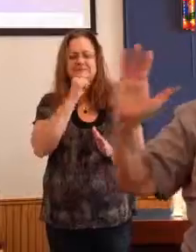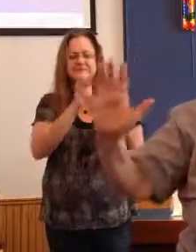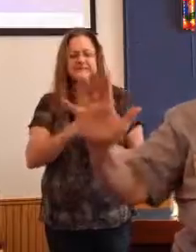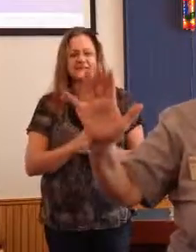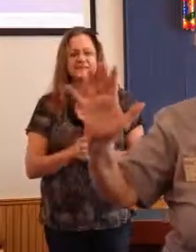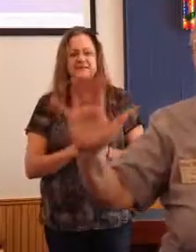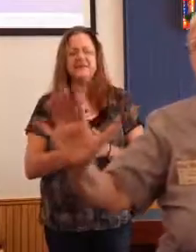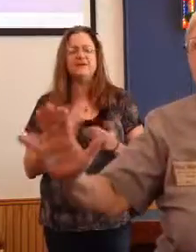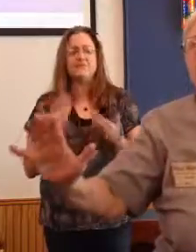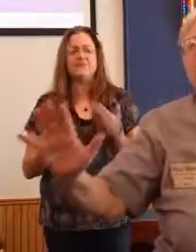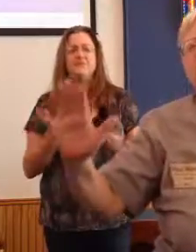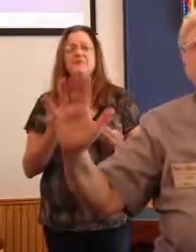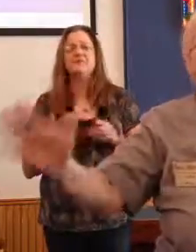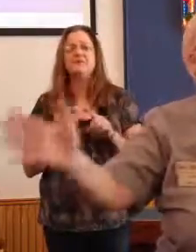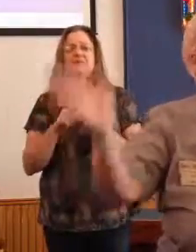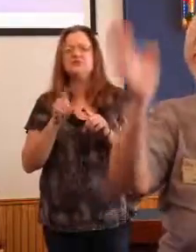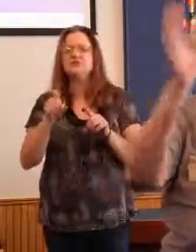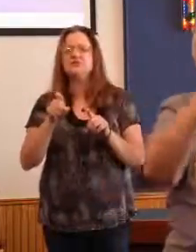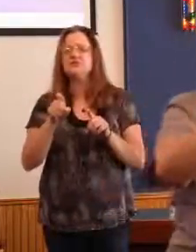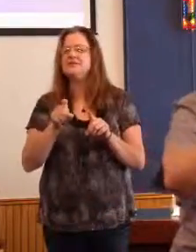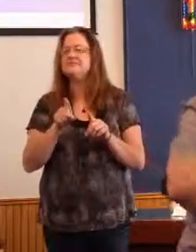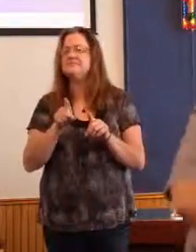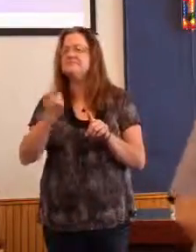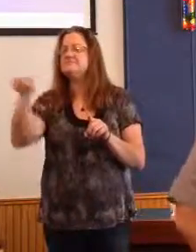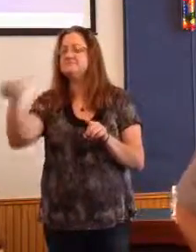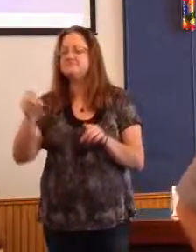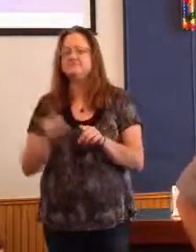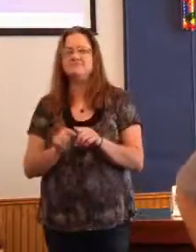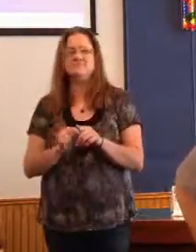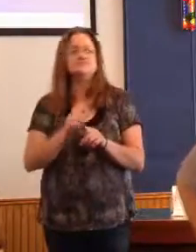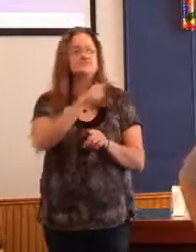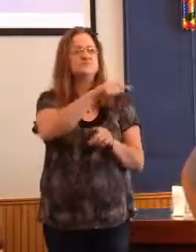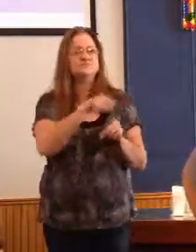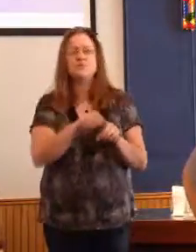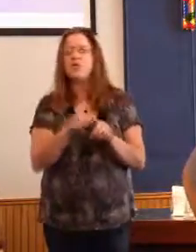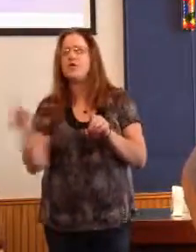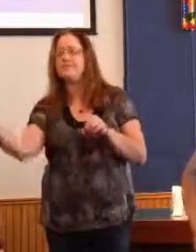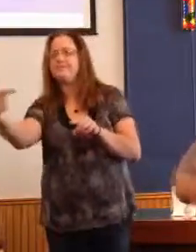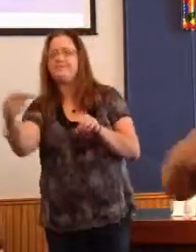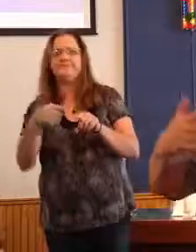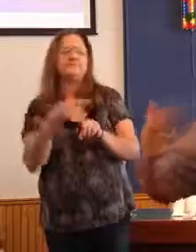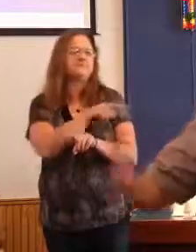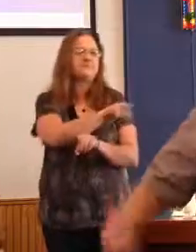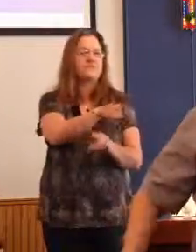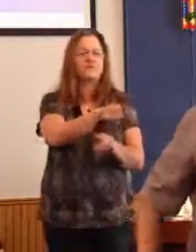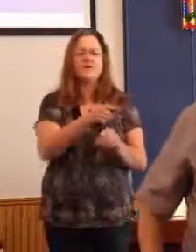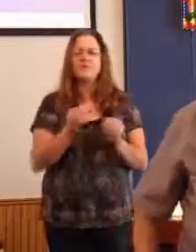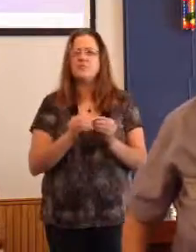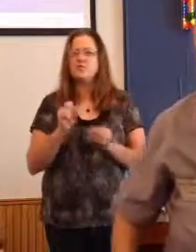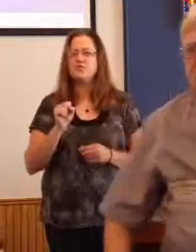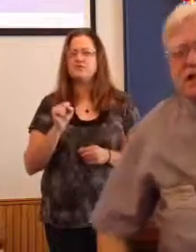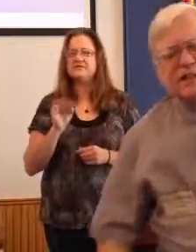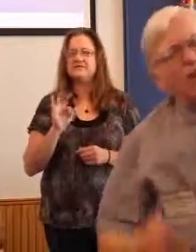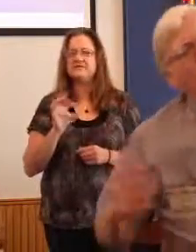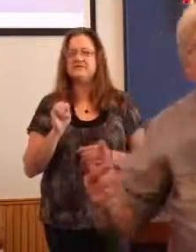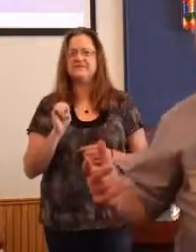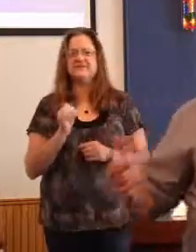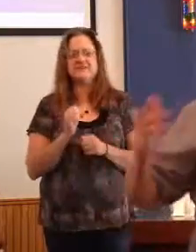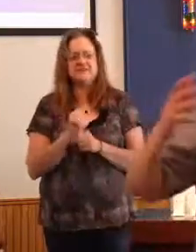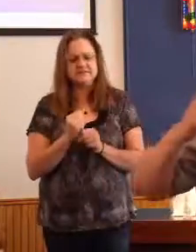different place to cross into the Promised Land. You know, a safer place. Let's go to a place where